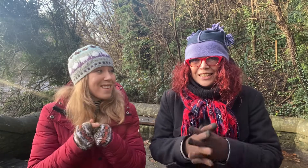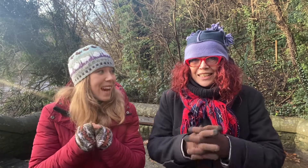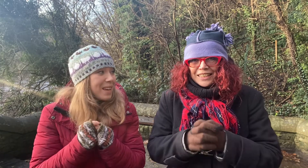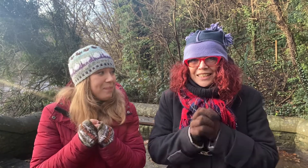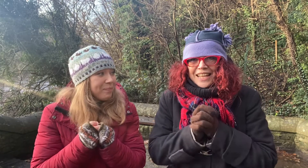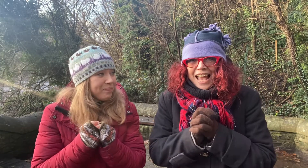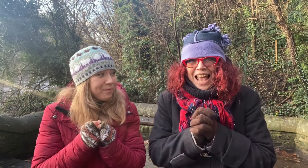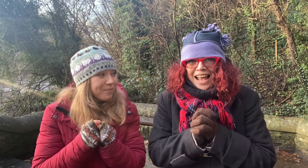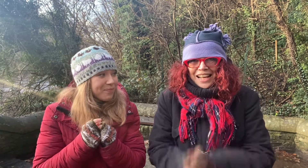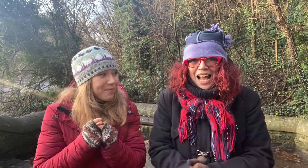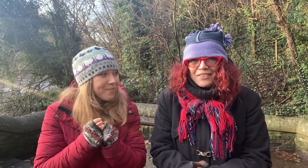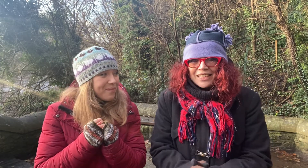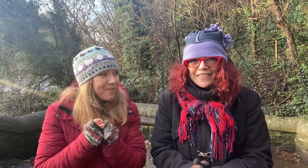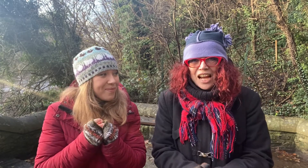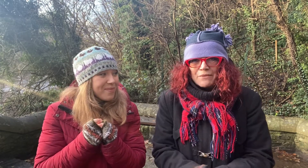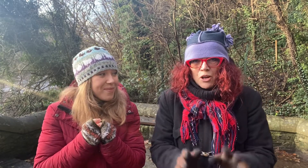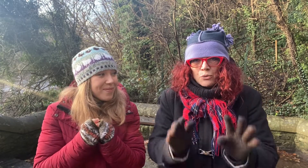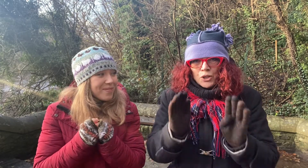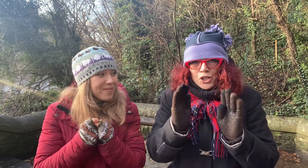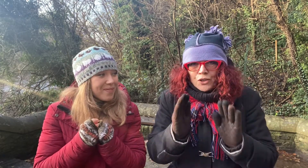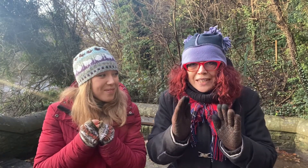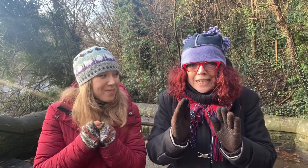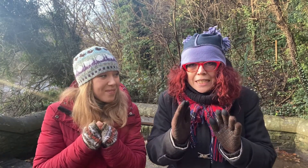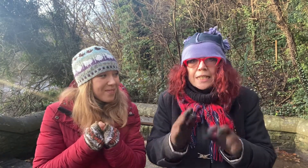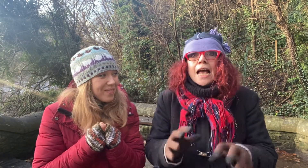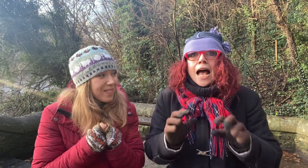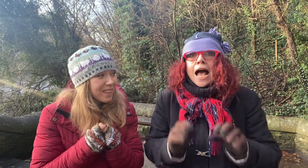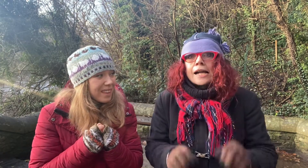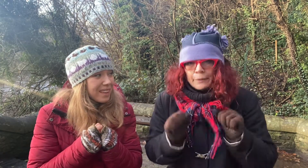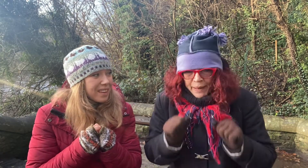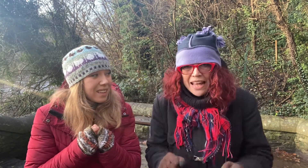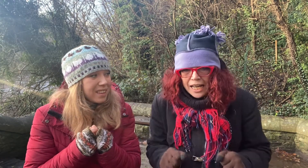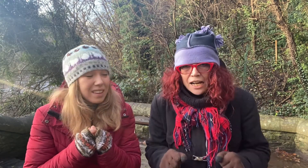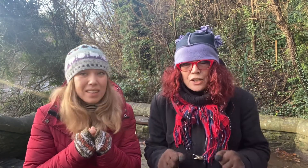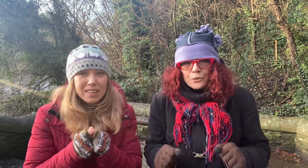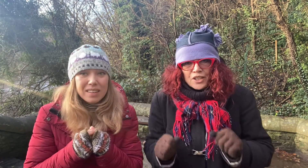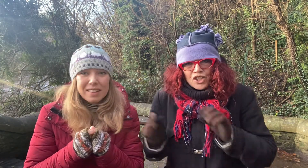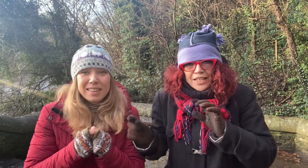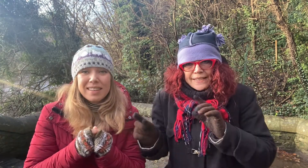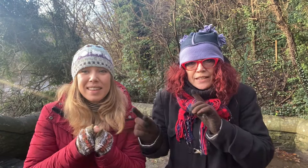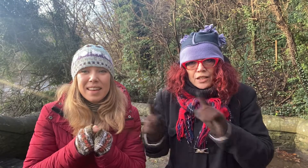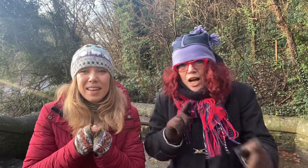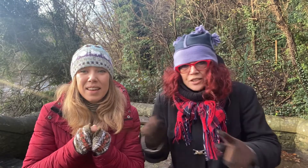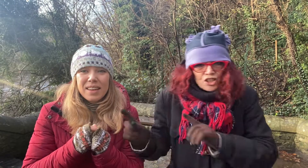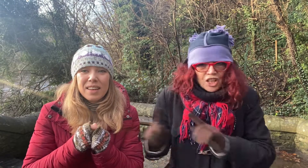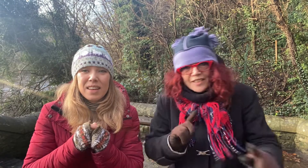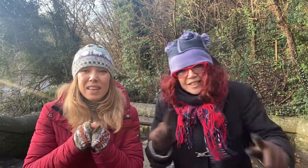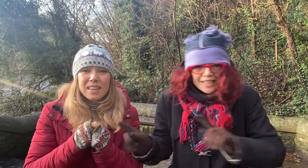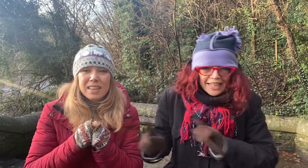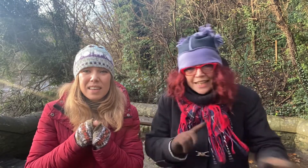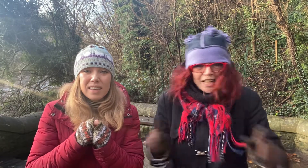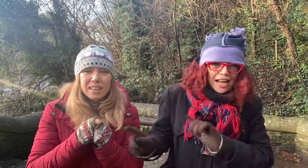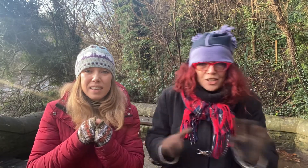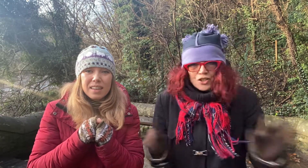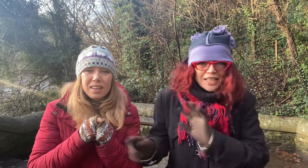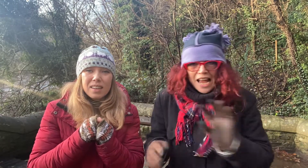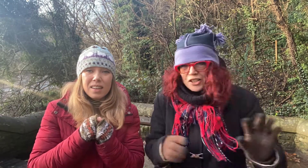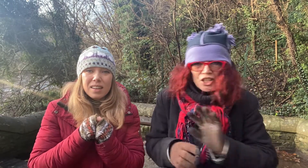time. Yeah and this time we're doing it acapella which is us just singing and doing the actions